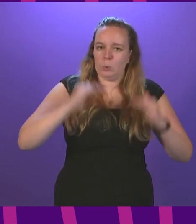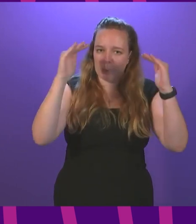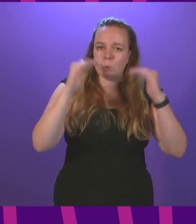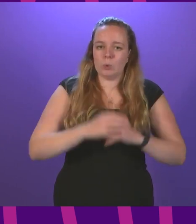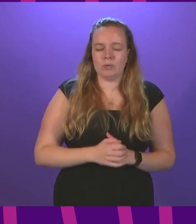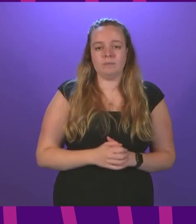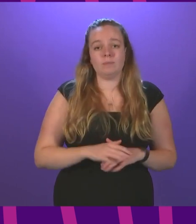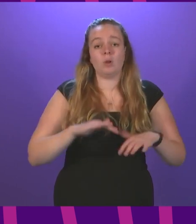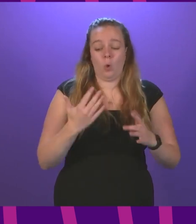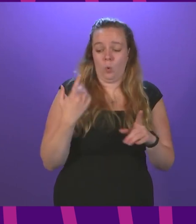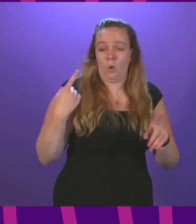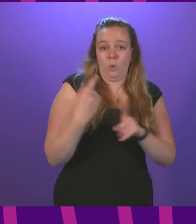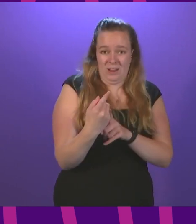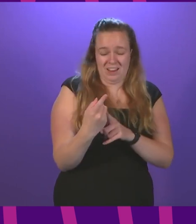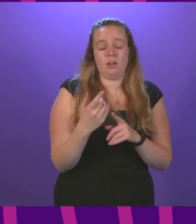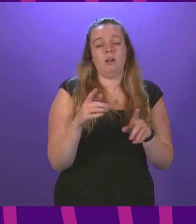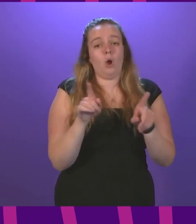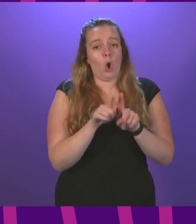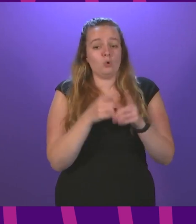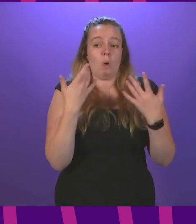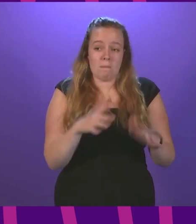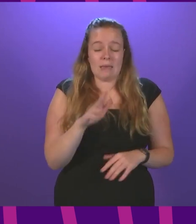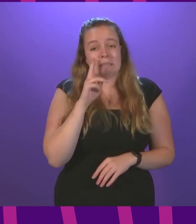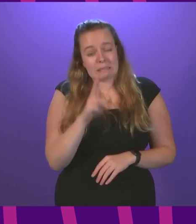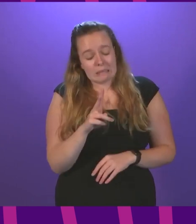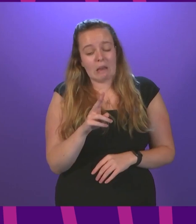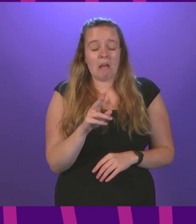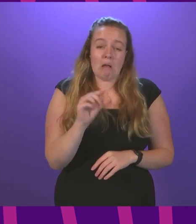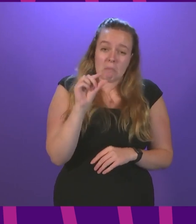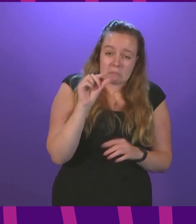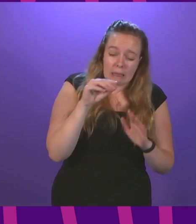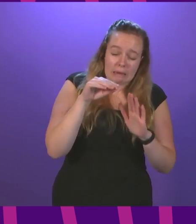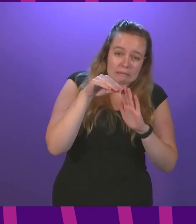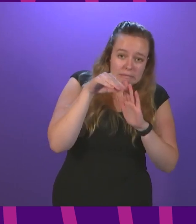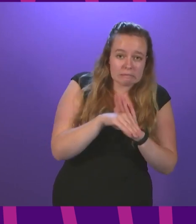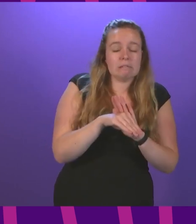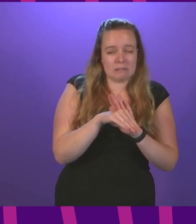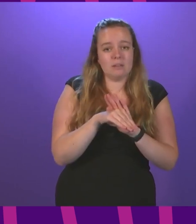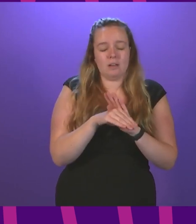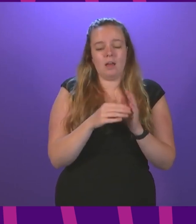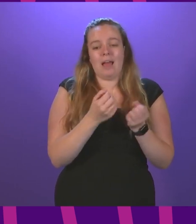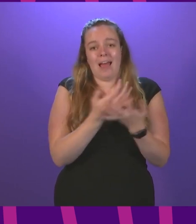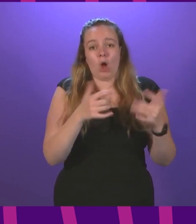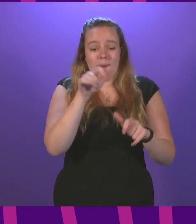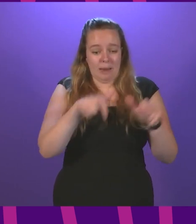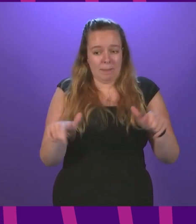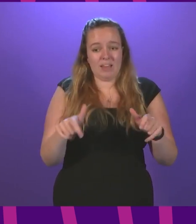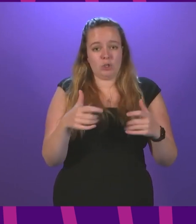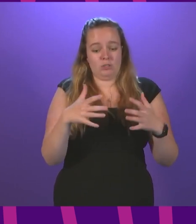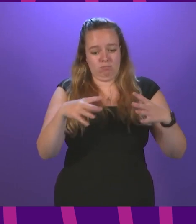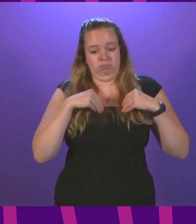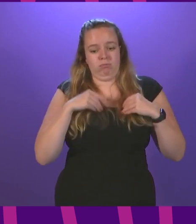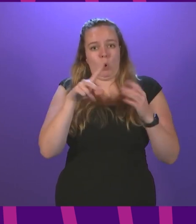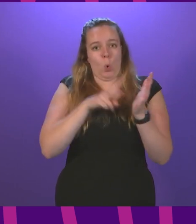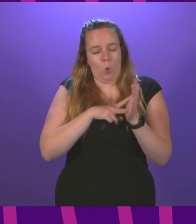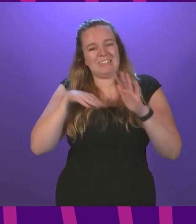That said, in the last week, we have also seen a slight but welcome reduction in the number of patients with COVID in